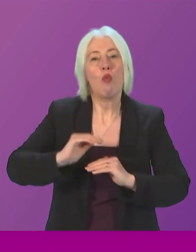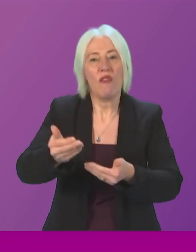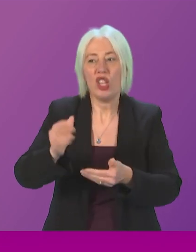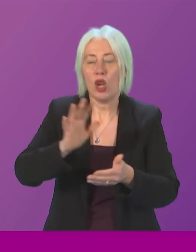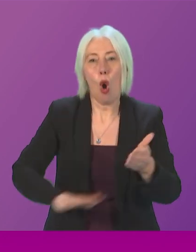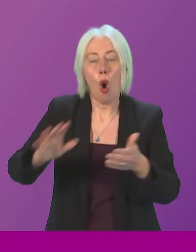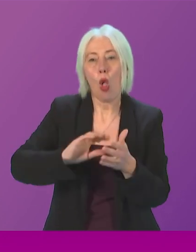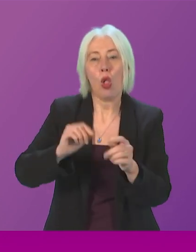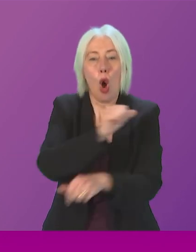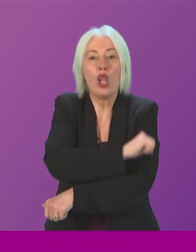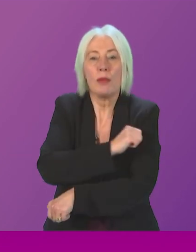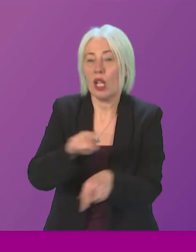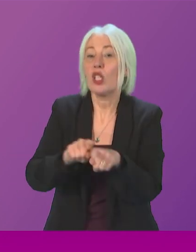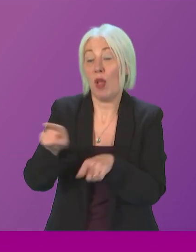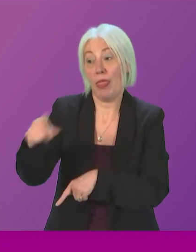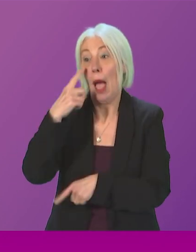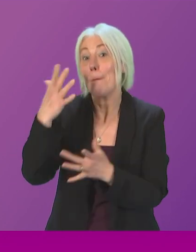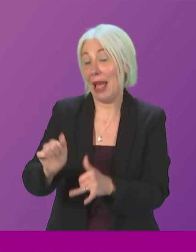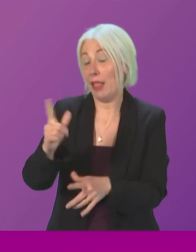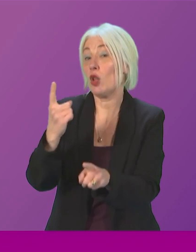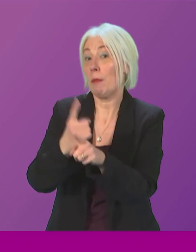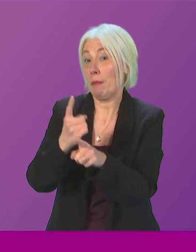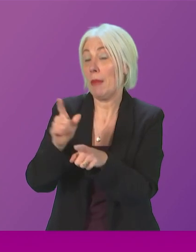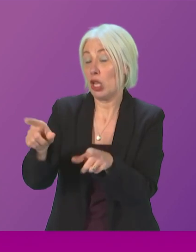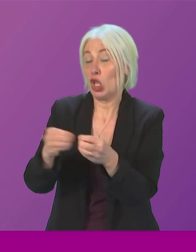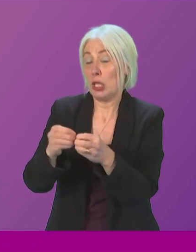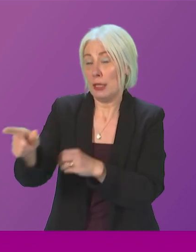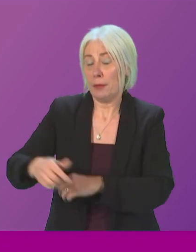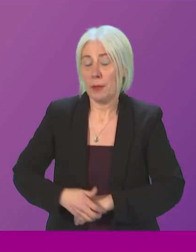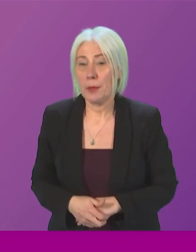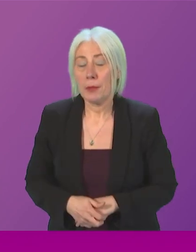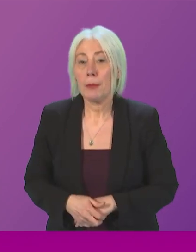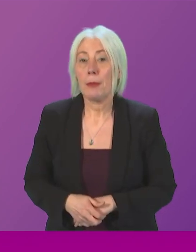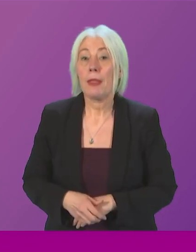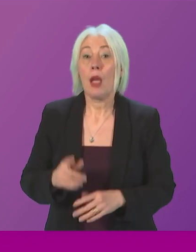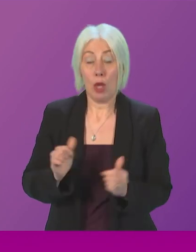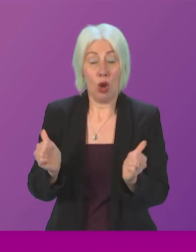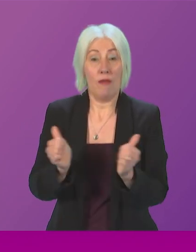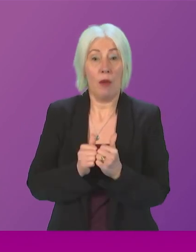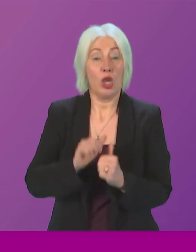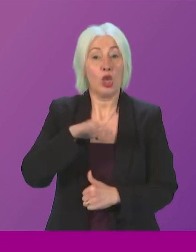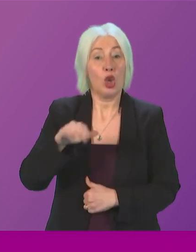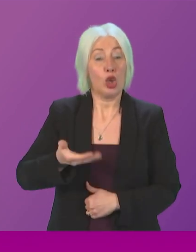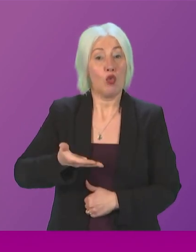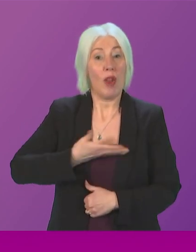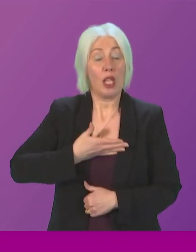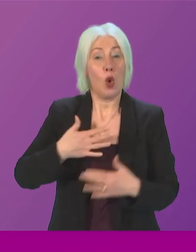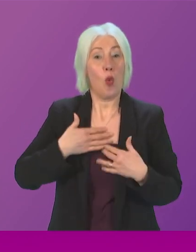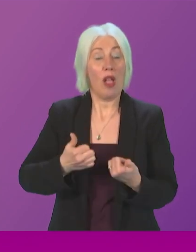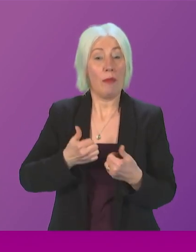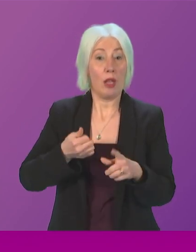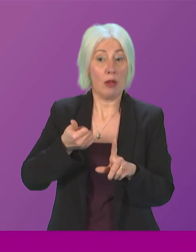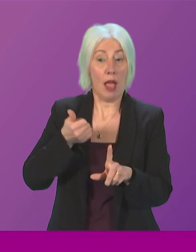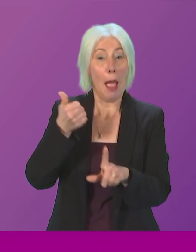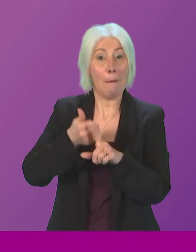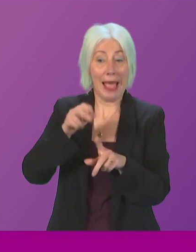including the pilot that's been referenced by Fiona Hislop and have confirmed a children's rights and wellbeing impact assessment will be